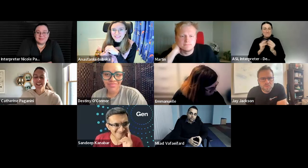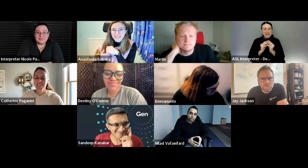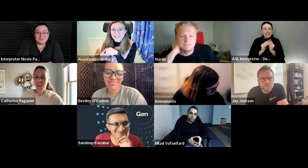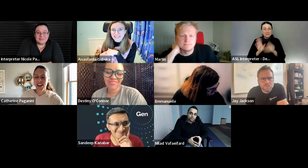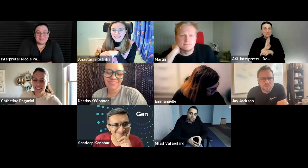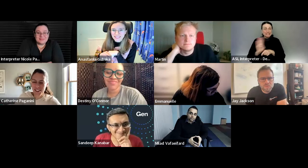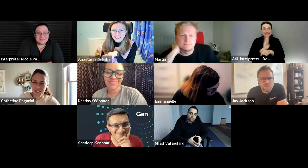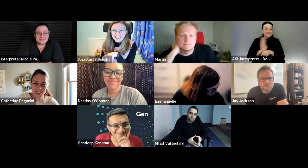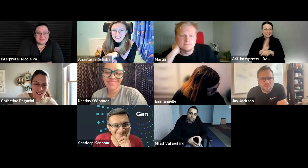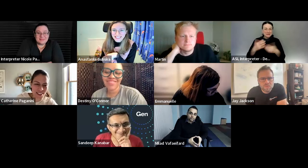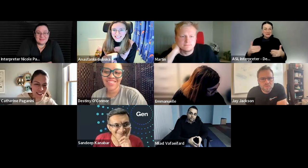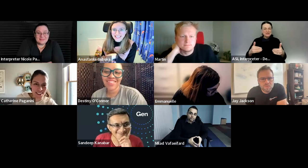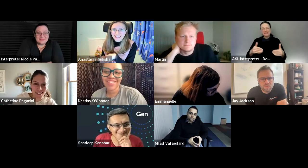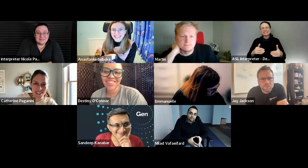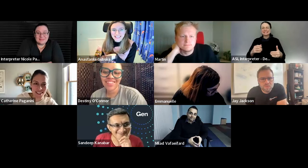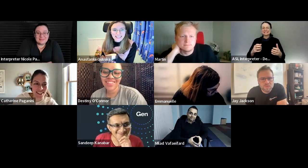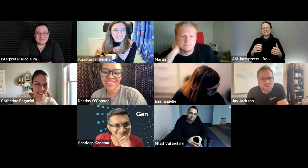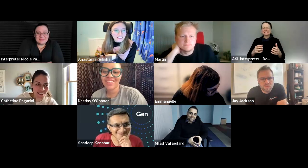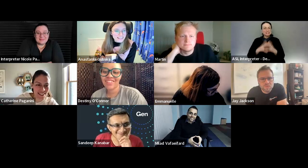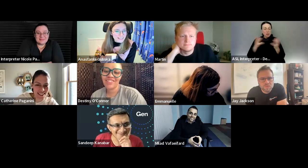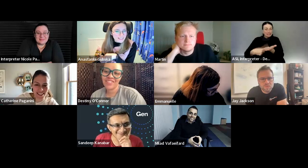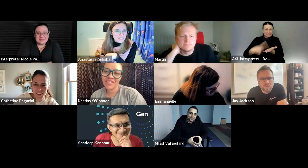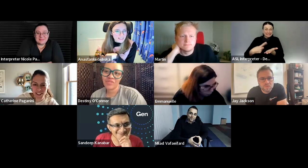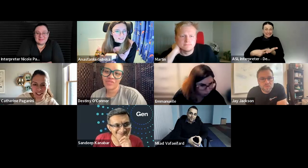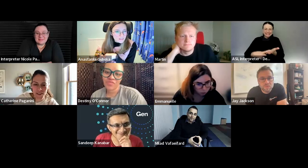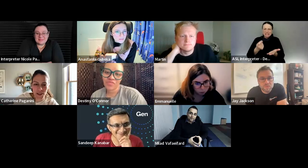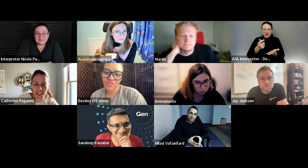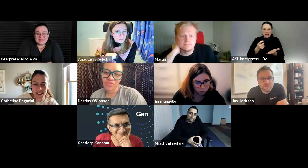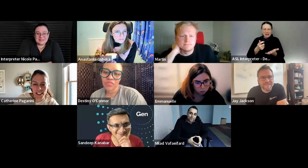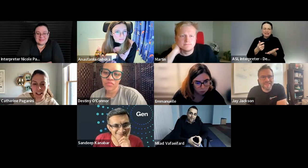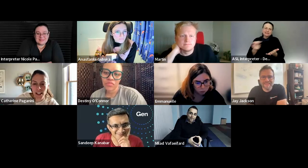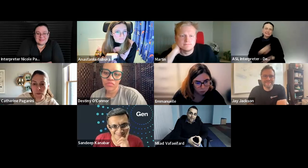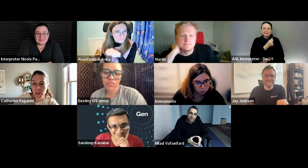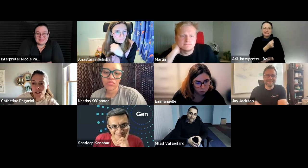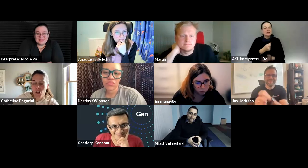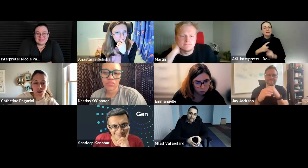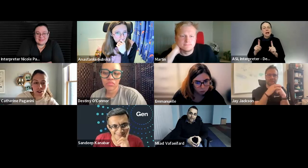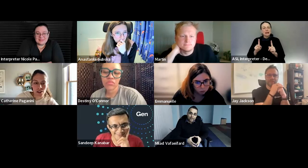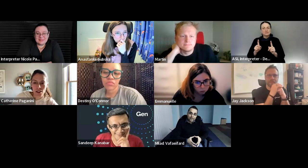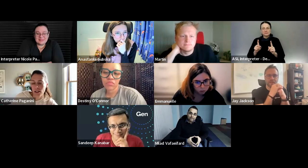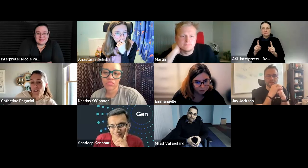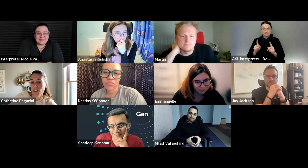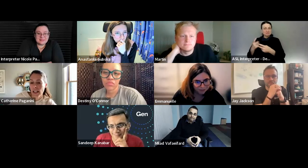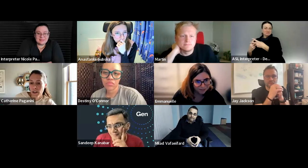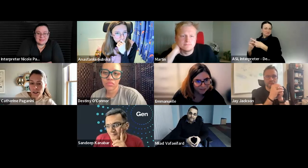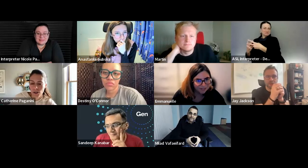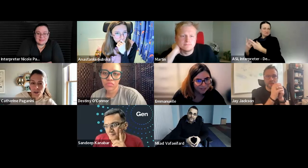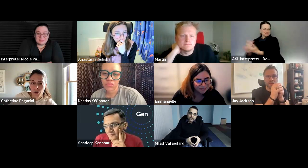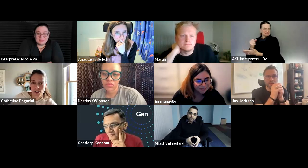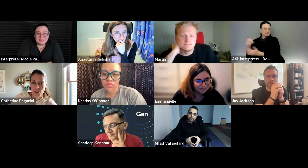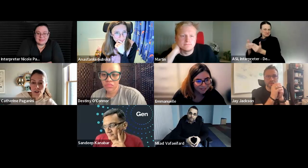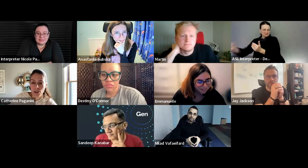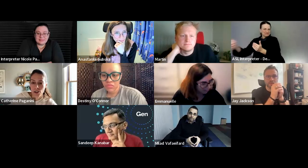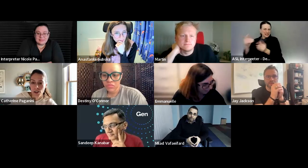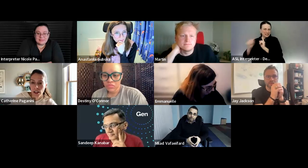packed so so much to discuss so it's a little bit of a shame but uh let's use our slack channel